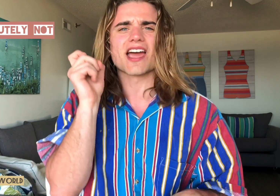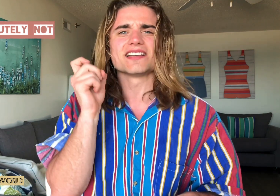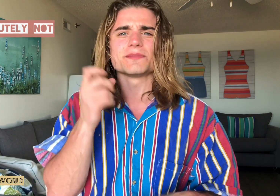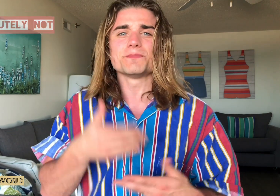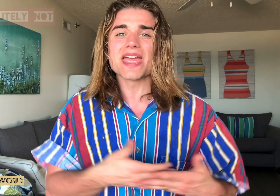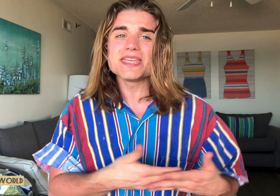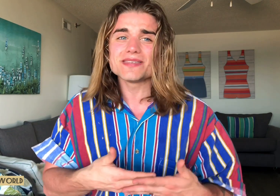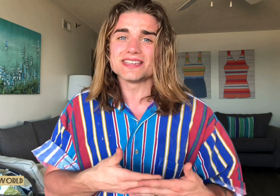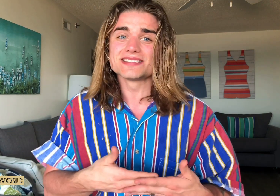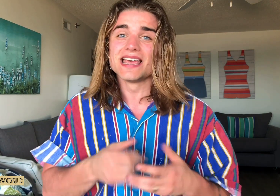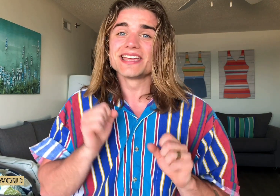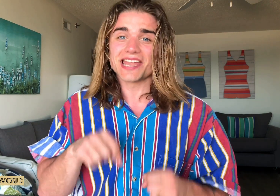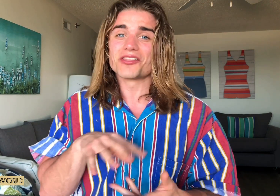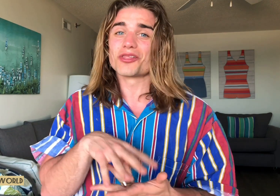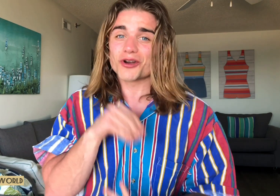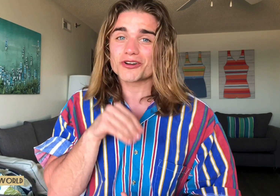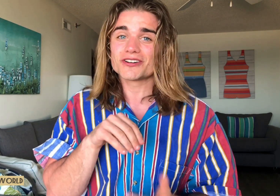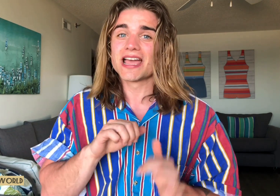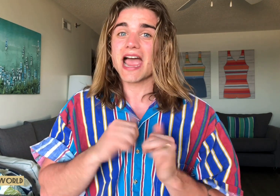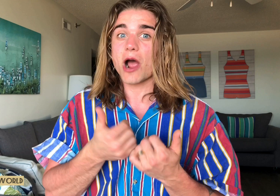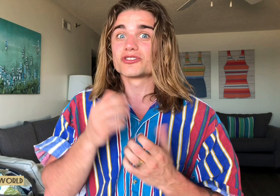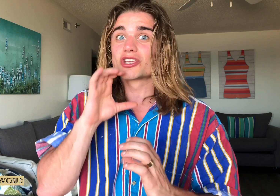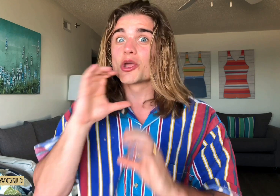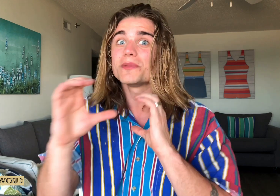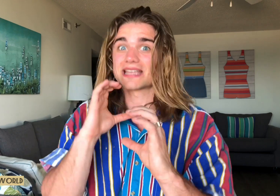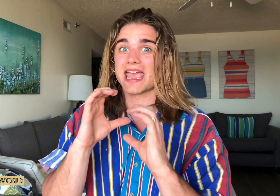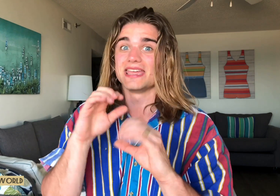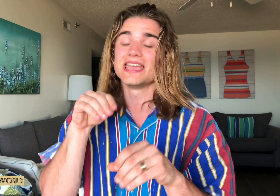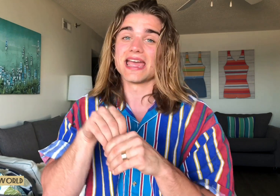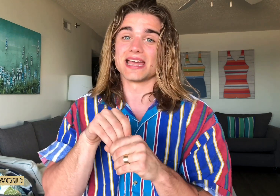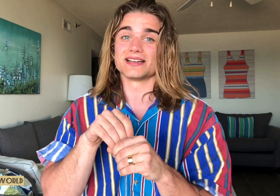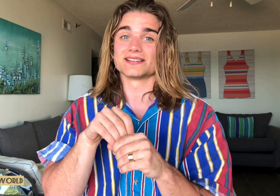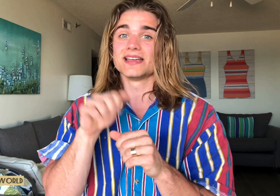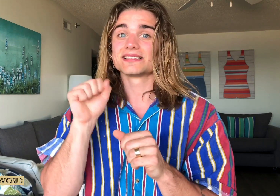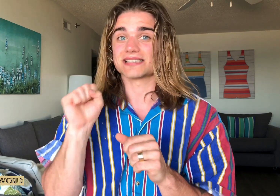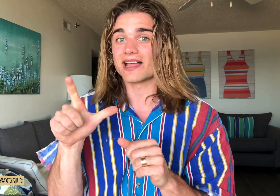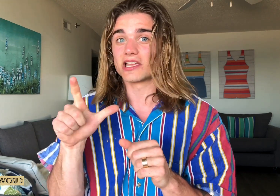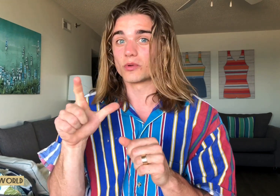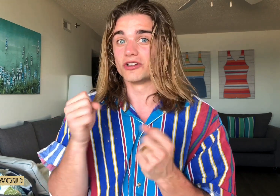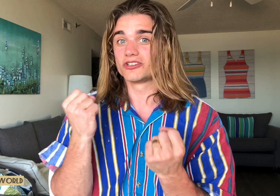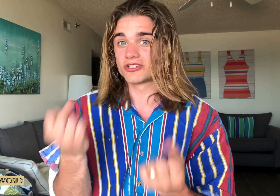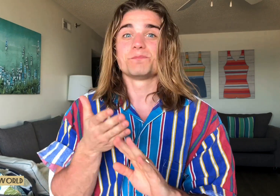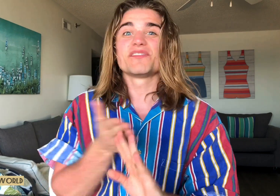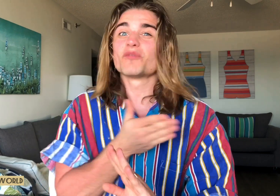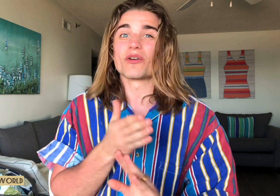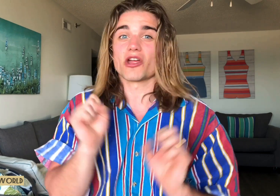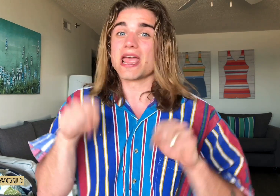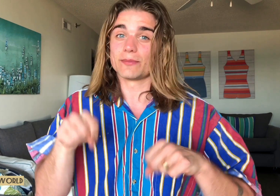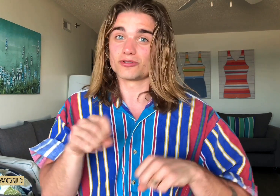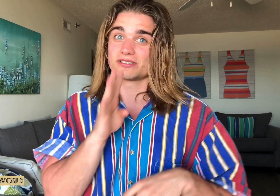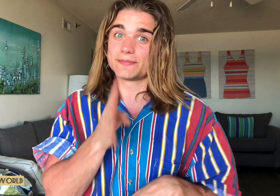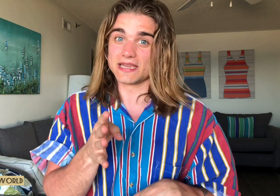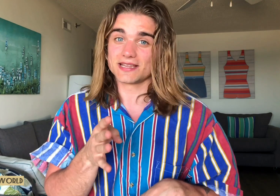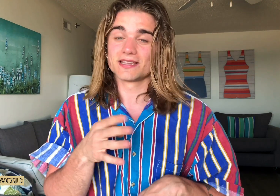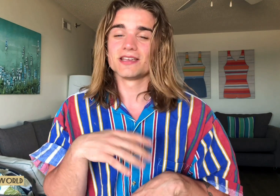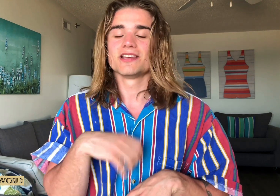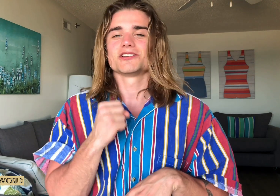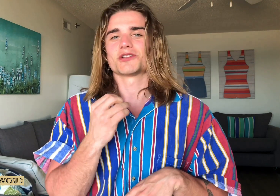babies can learn how to communicate in sign language before they're able to speak. So